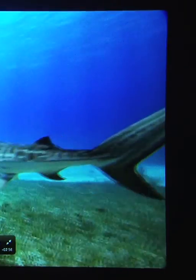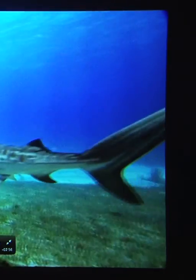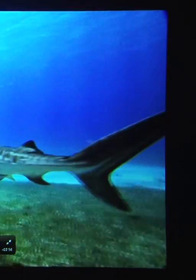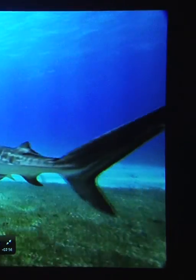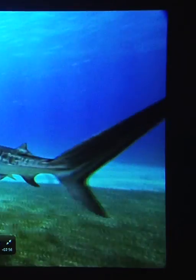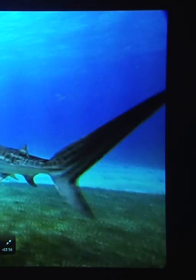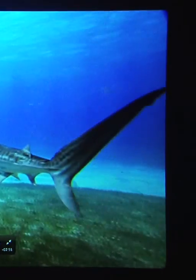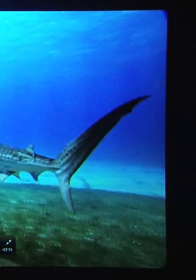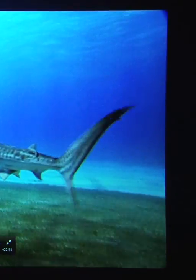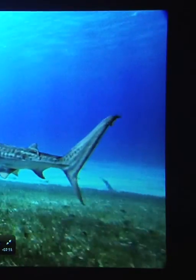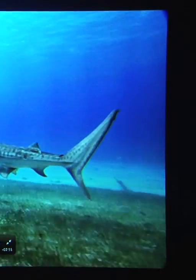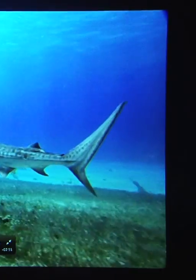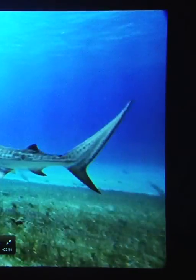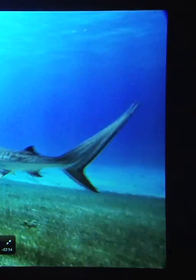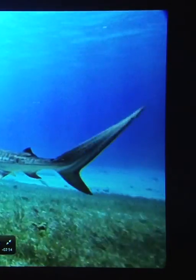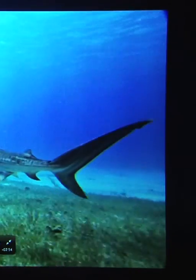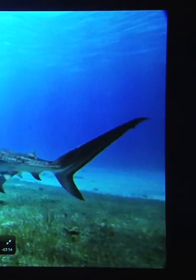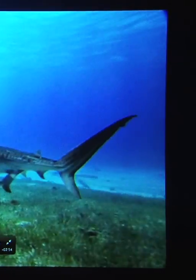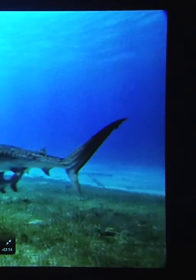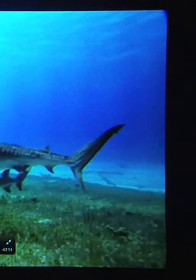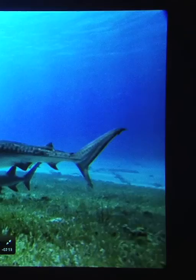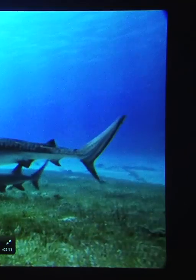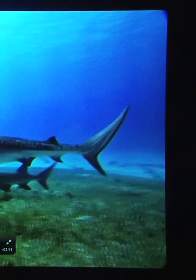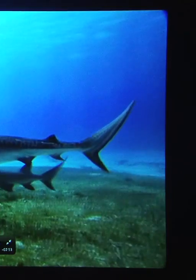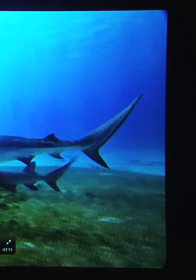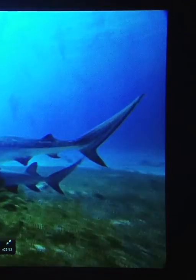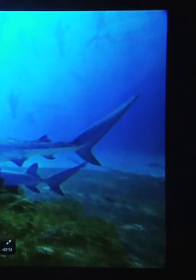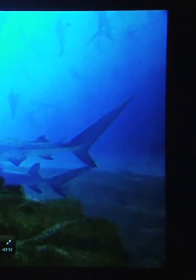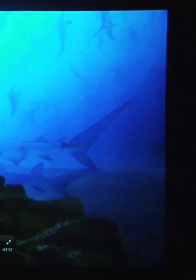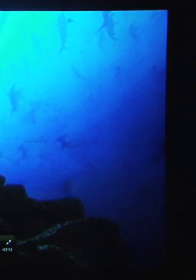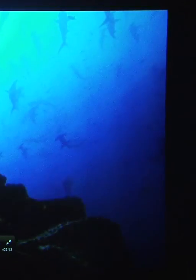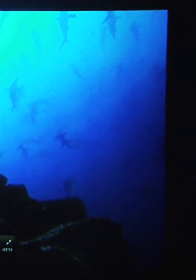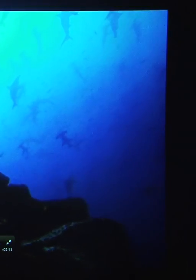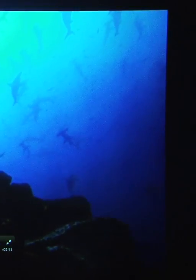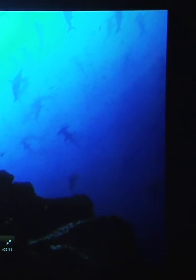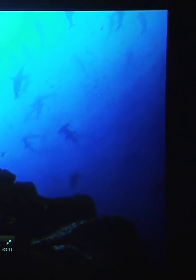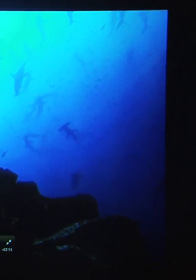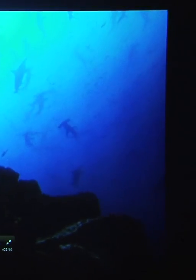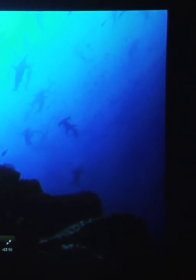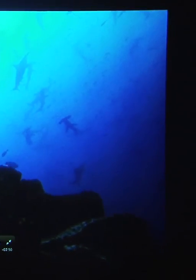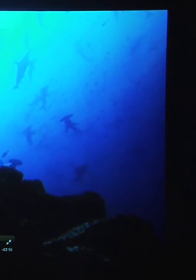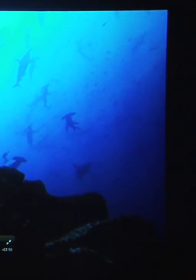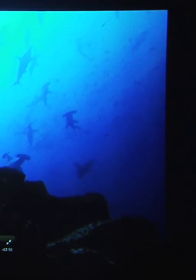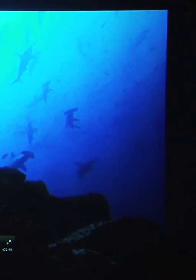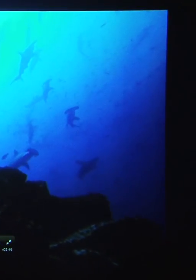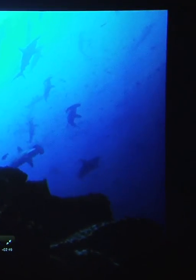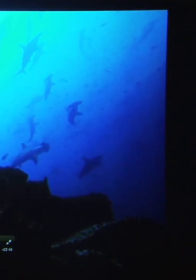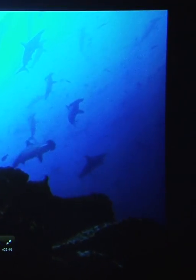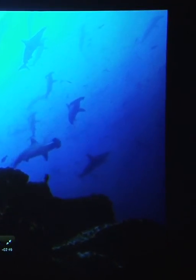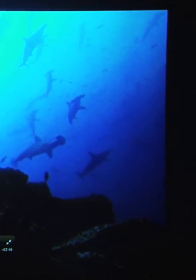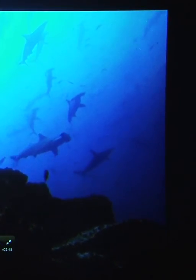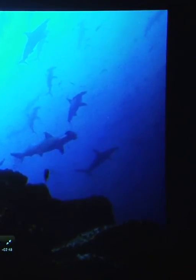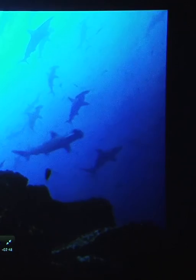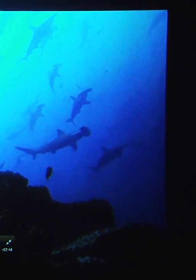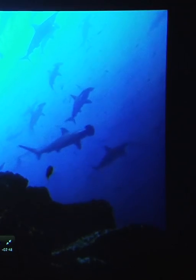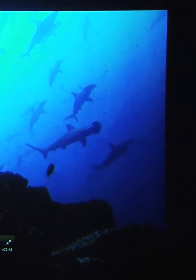killing machines that we've been told that they are. They are intelligent, highly evolved, and play a vital role in maintaining the health